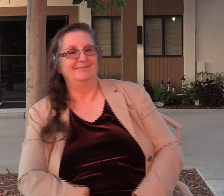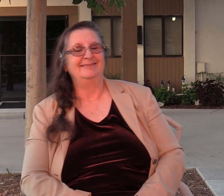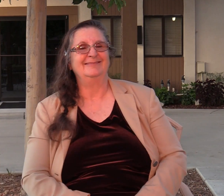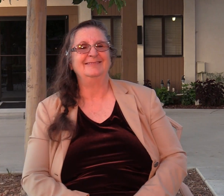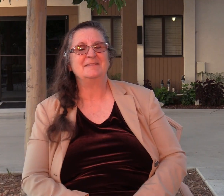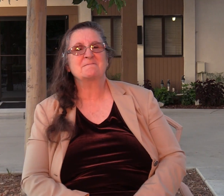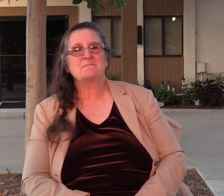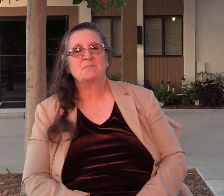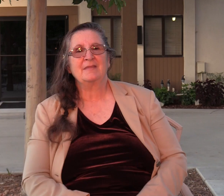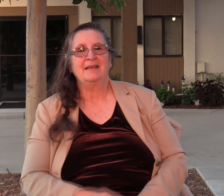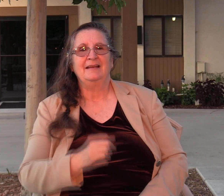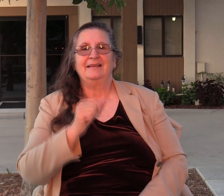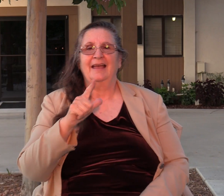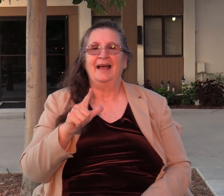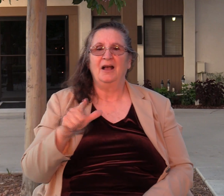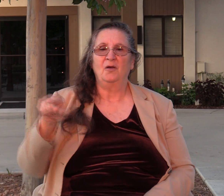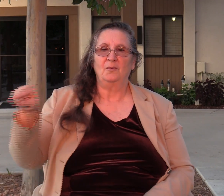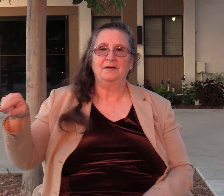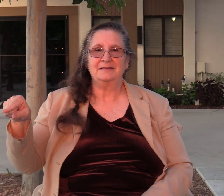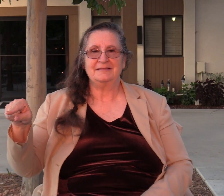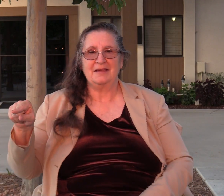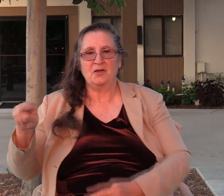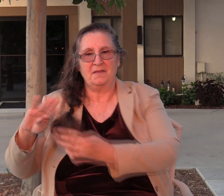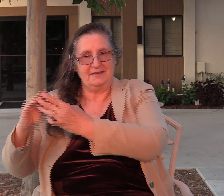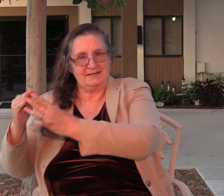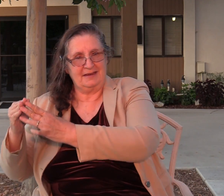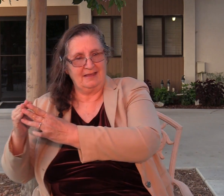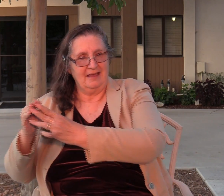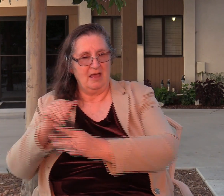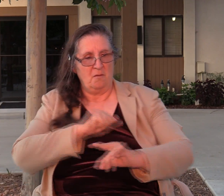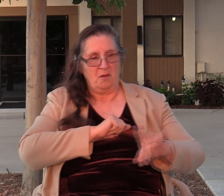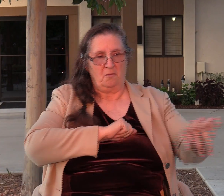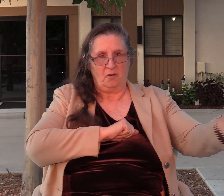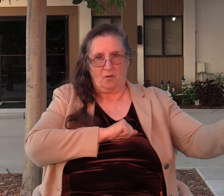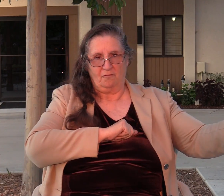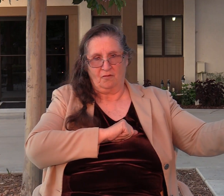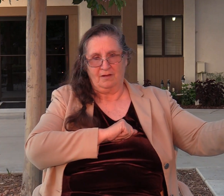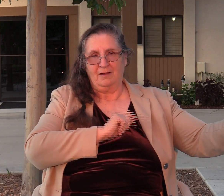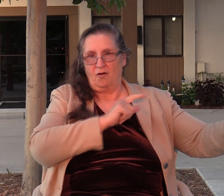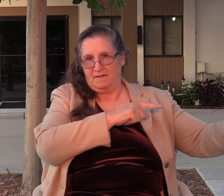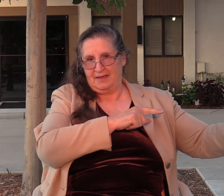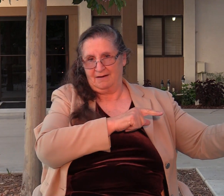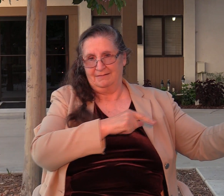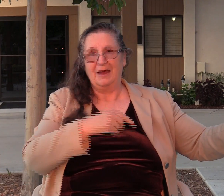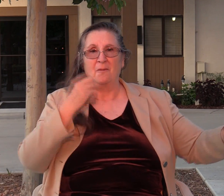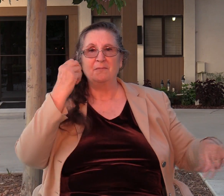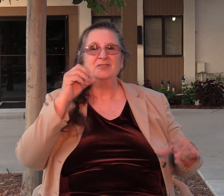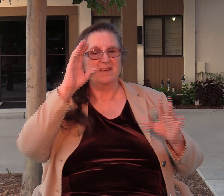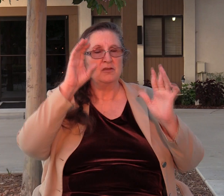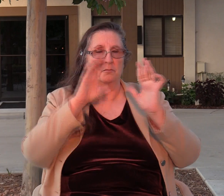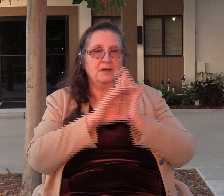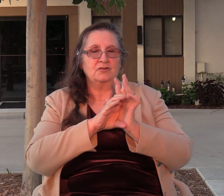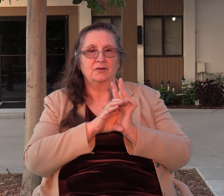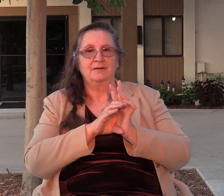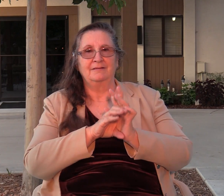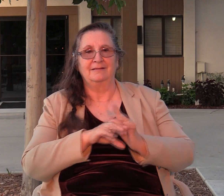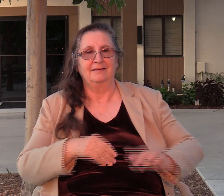Gal was over in Shechem and Abimelech was out toward Ophrah. But you get the picture. You he's like yelling out, come fight me.